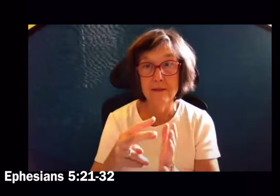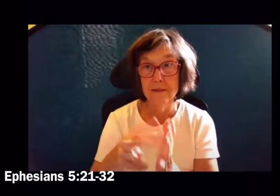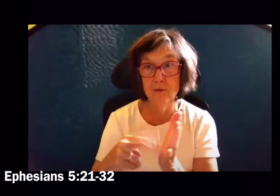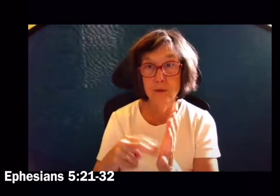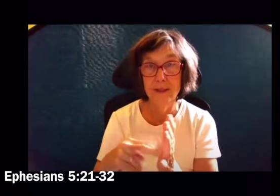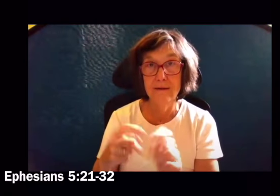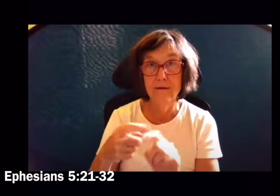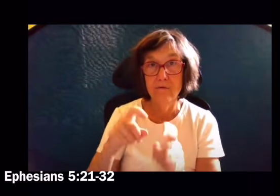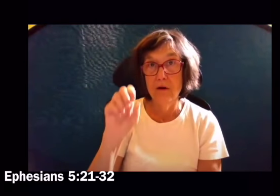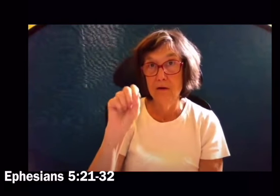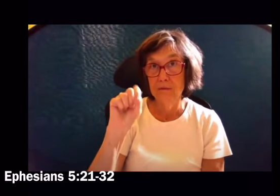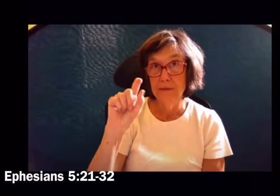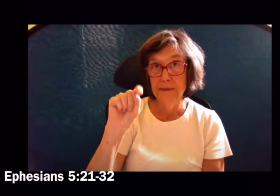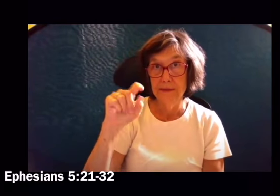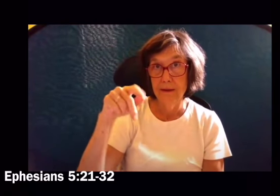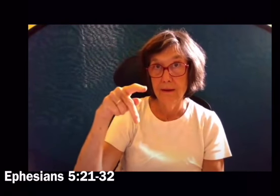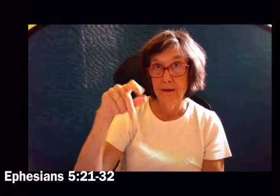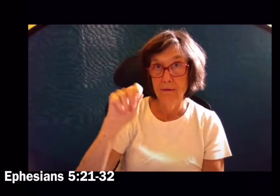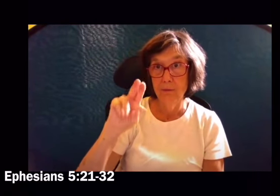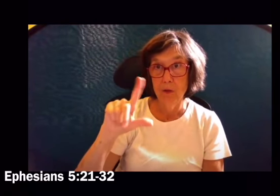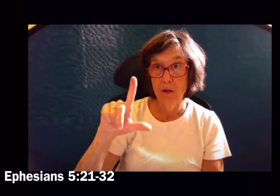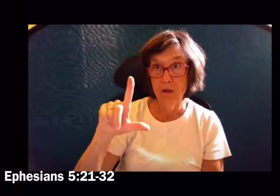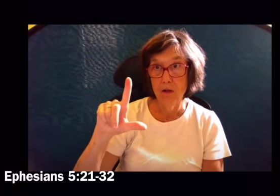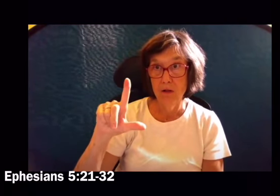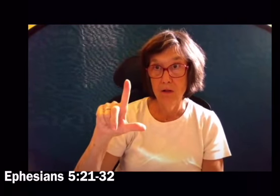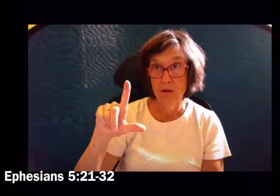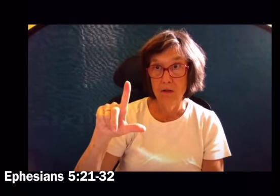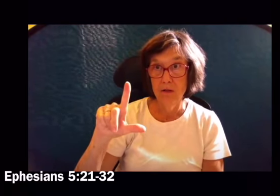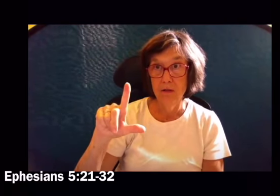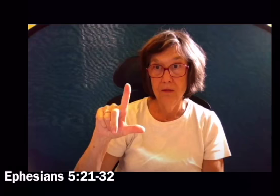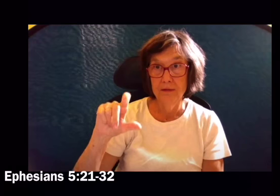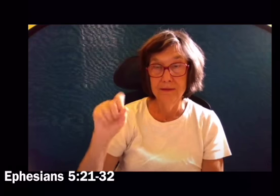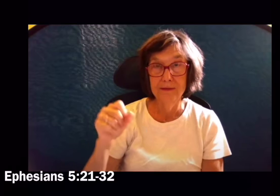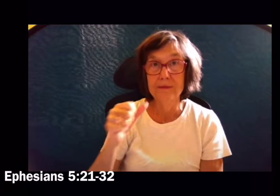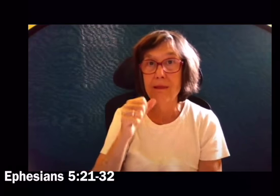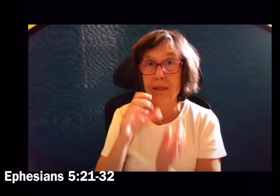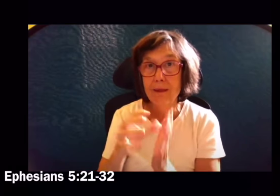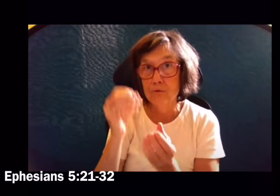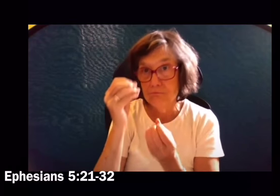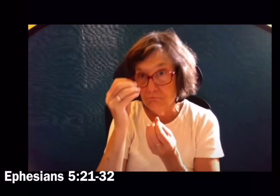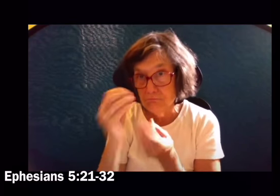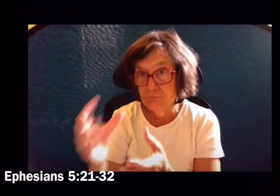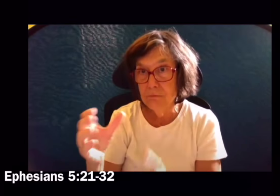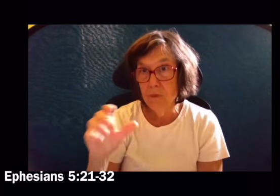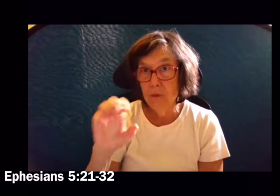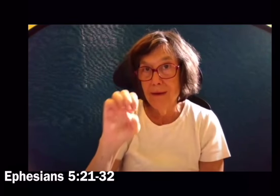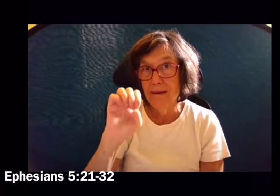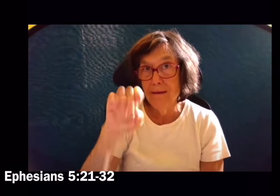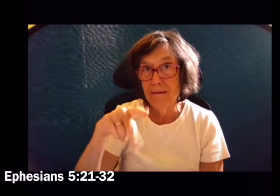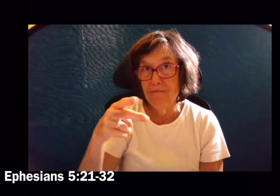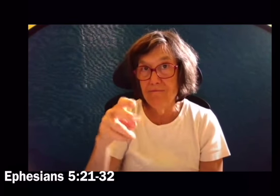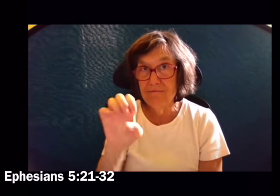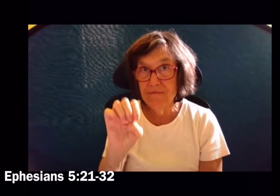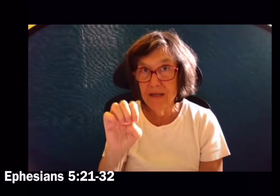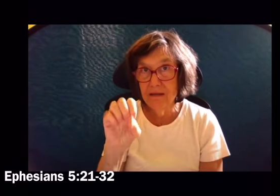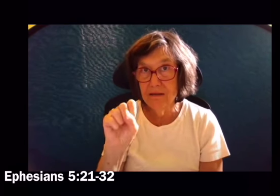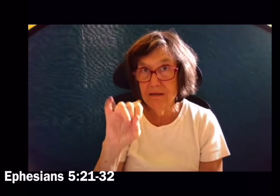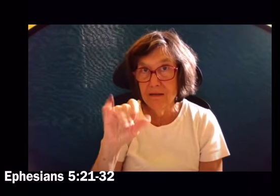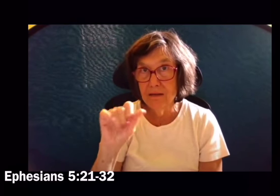A reading from St. Paul's letter to the Ephesians.